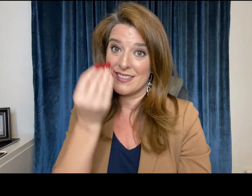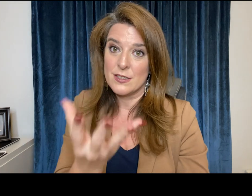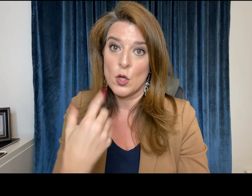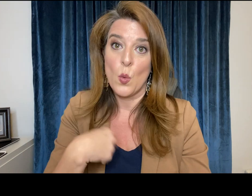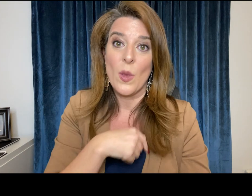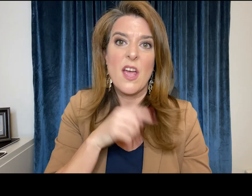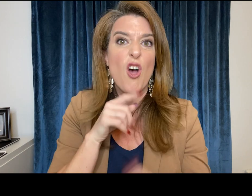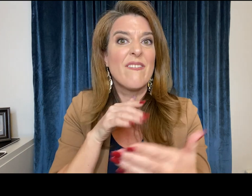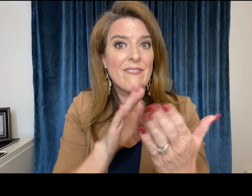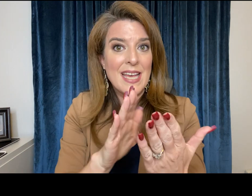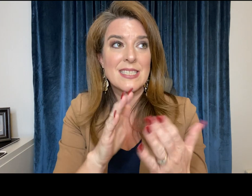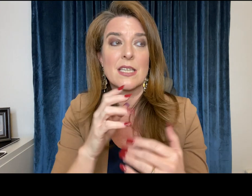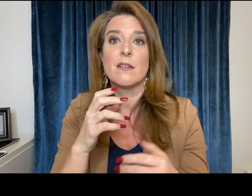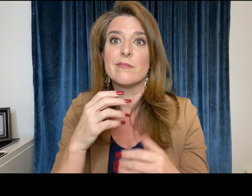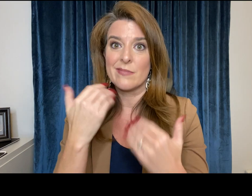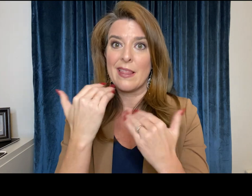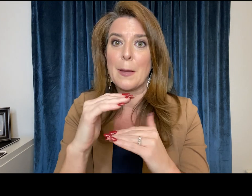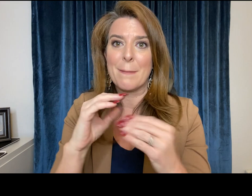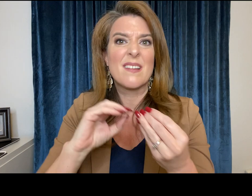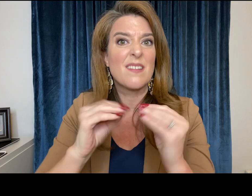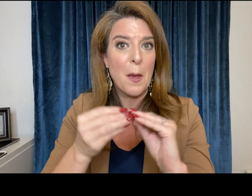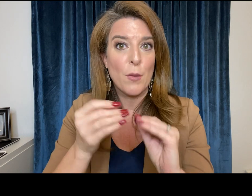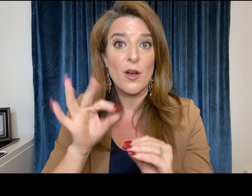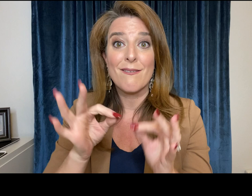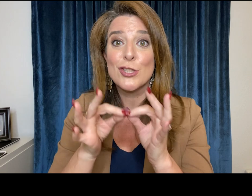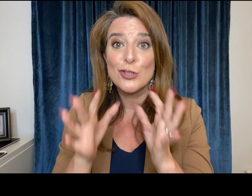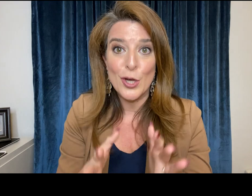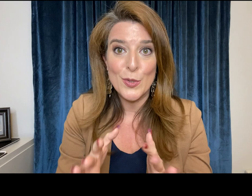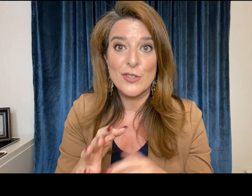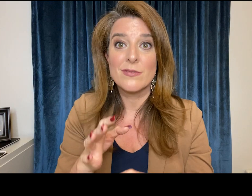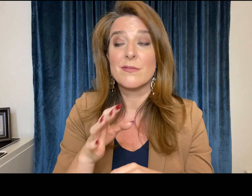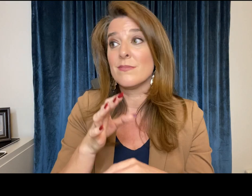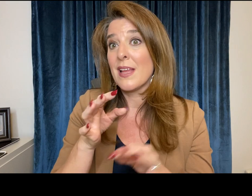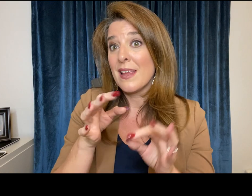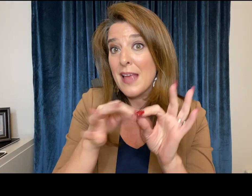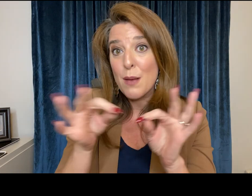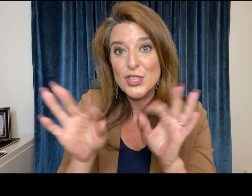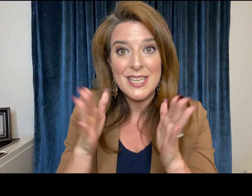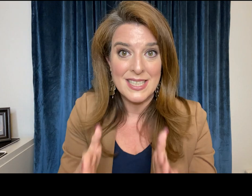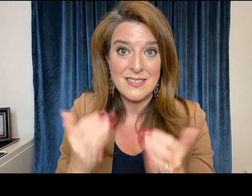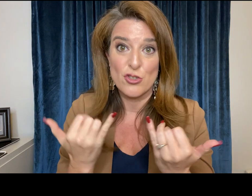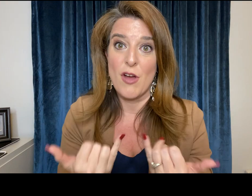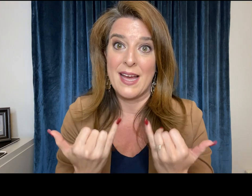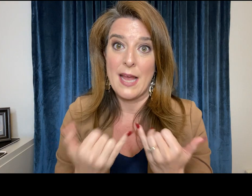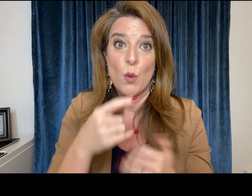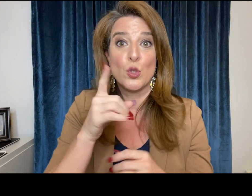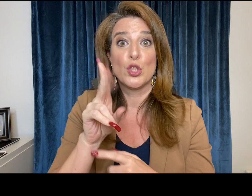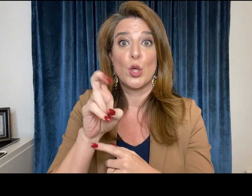because I have to let you know currently we are faced with a limited number of interpreters and captionists